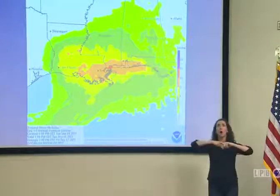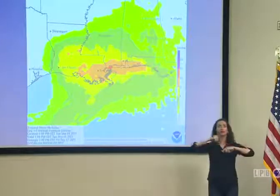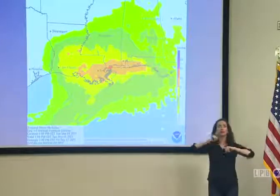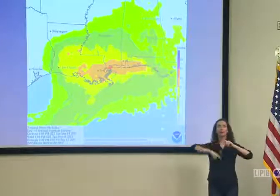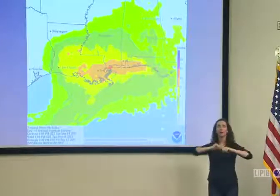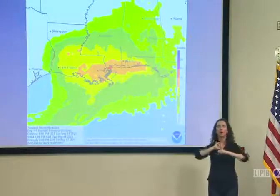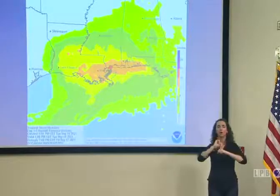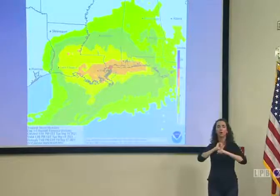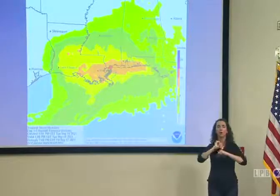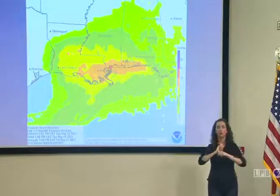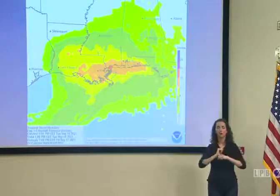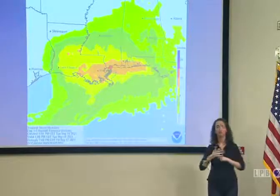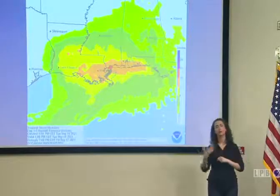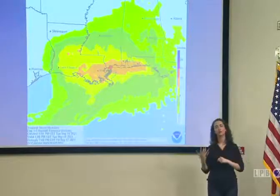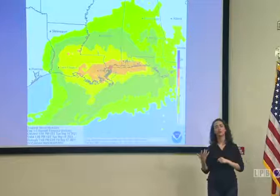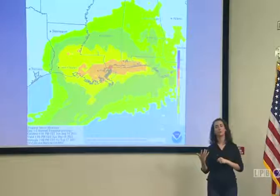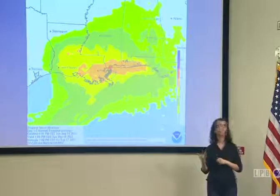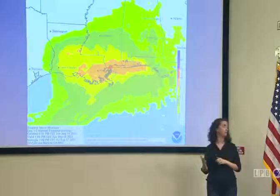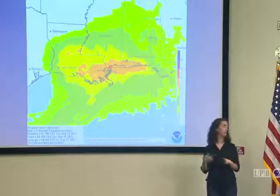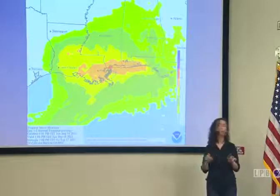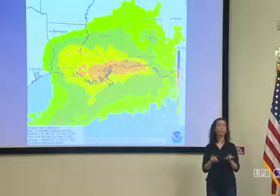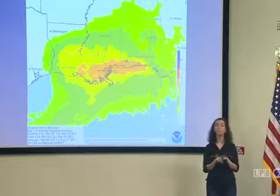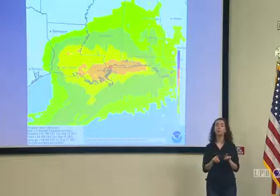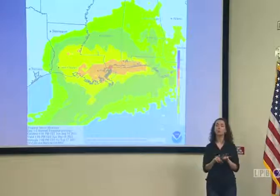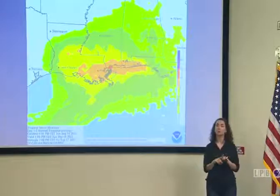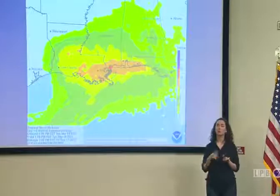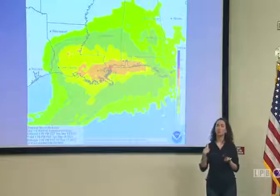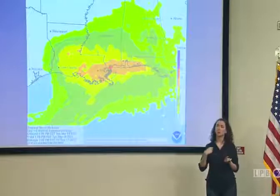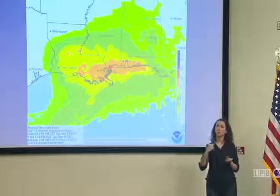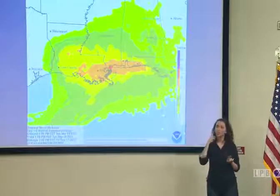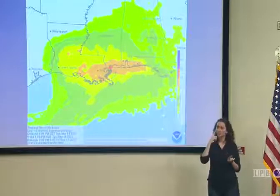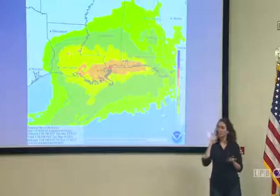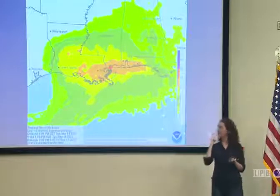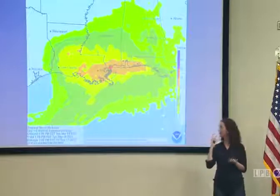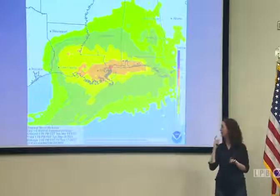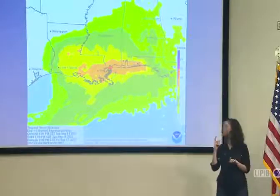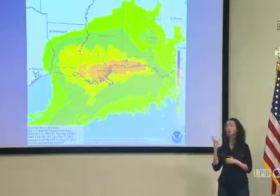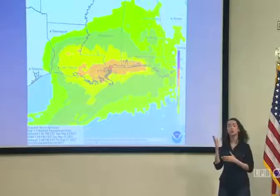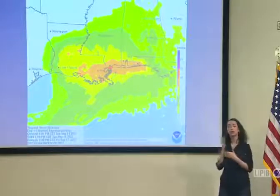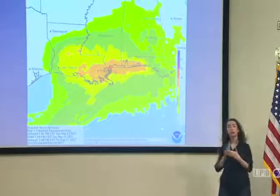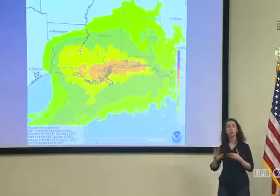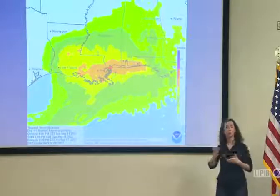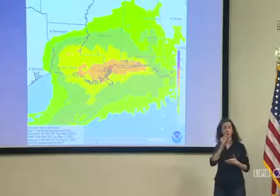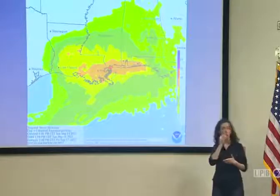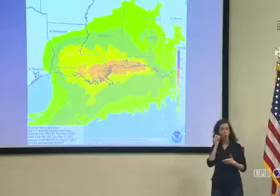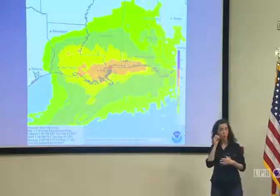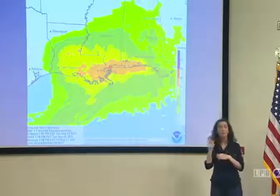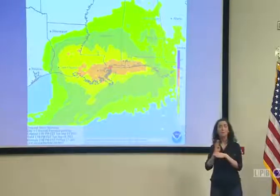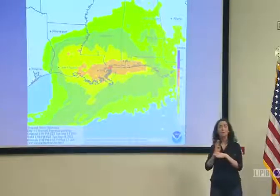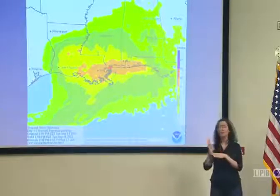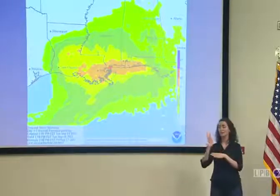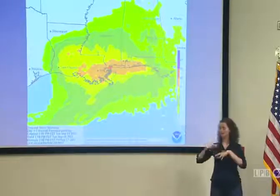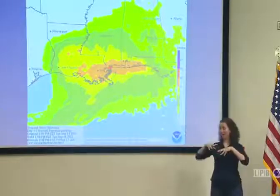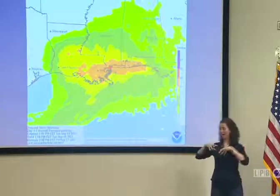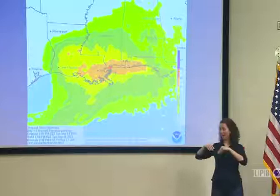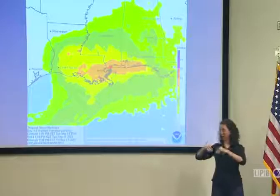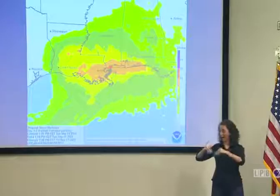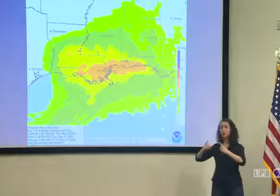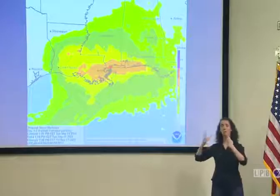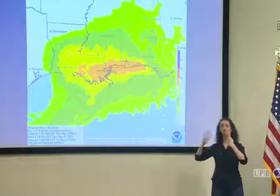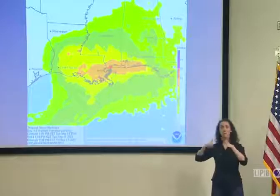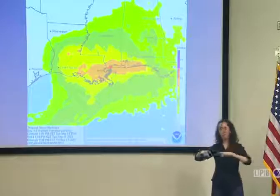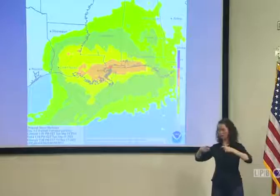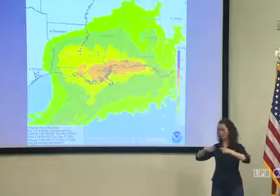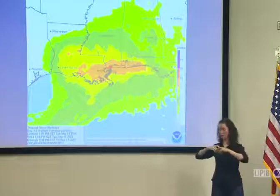And then we also suspect that there will be some of these homes and businesses that have begun to receive power again after Hurricane